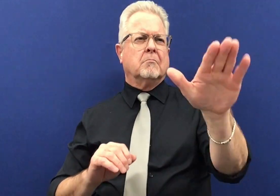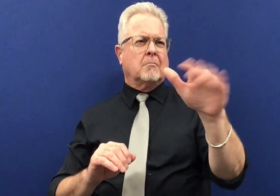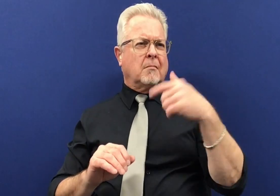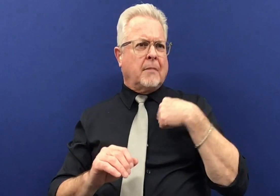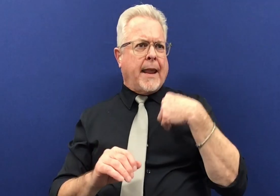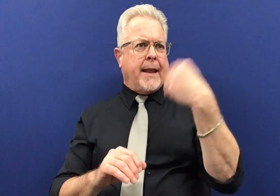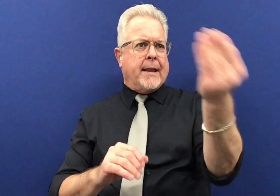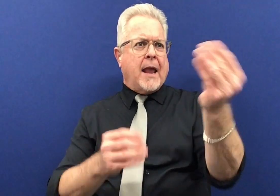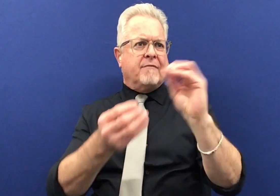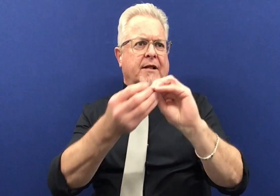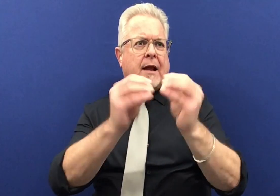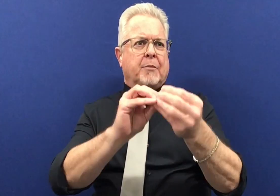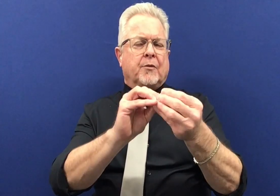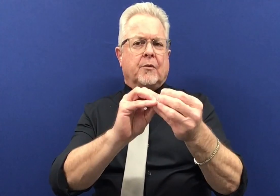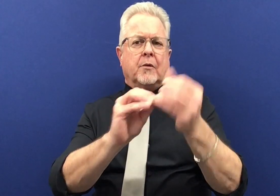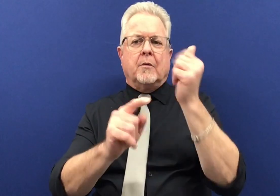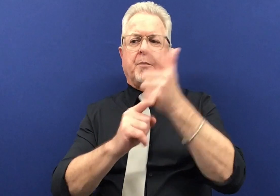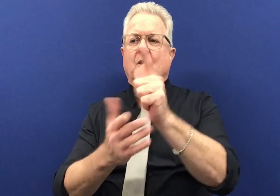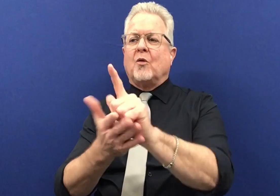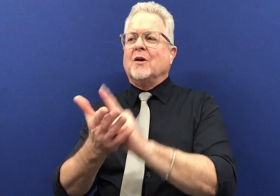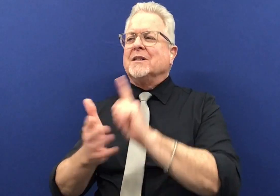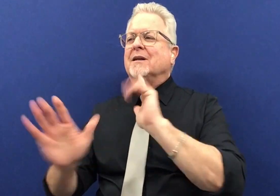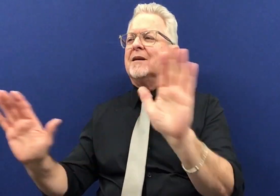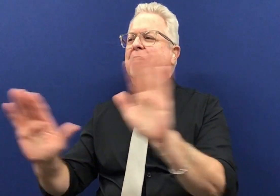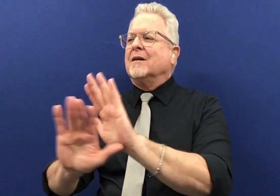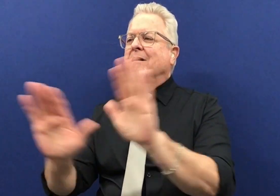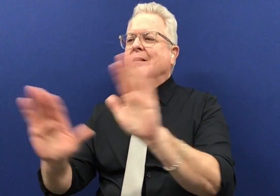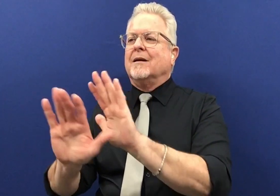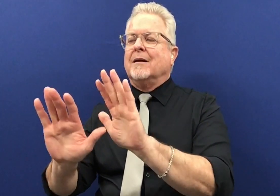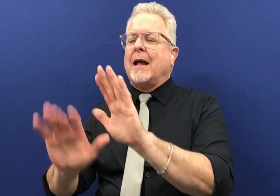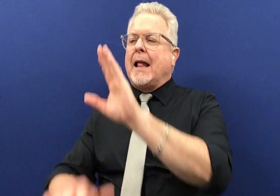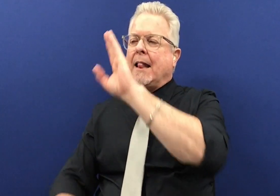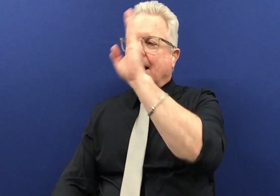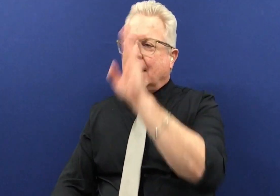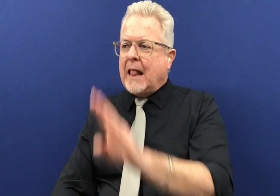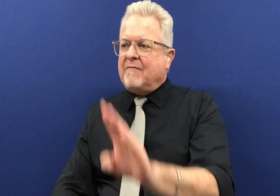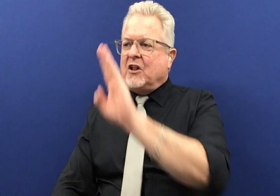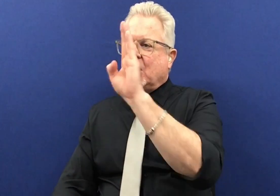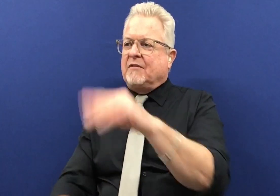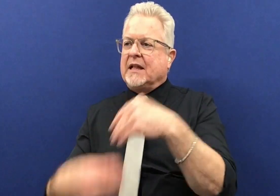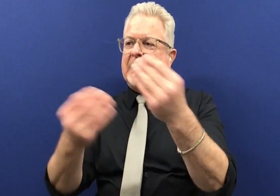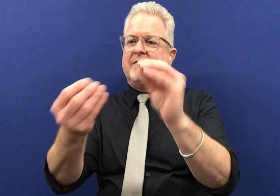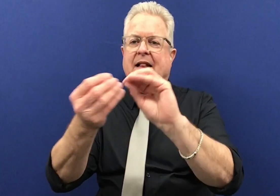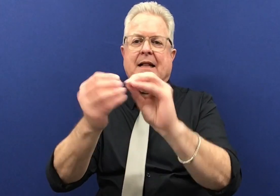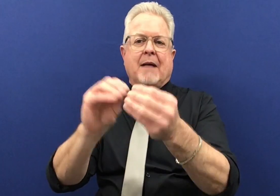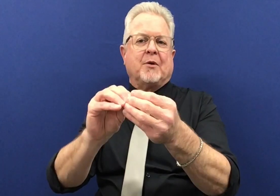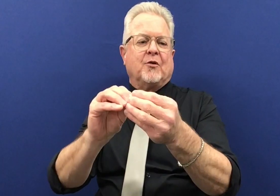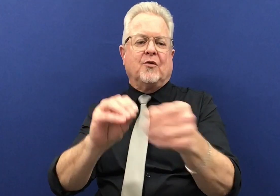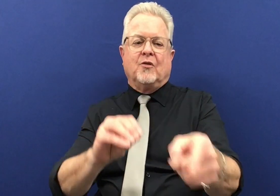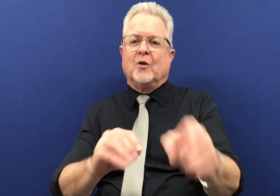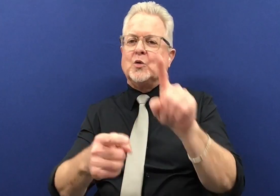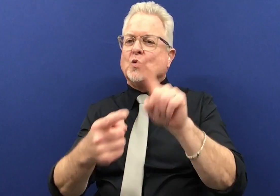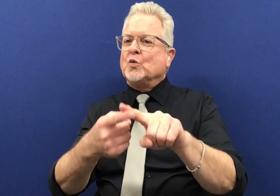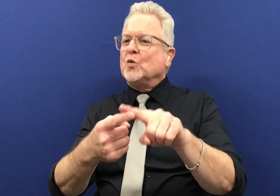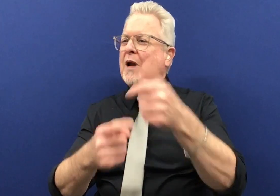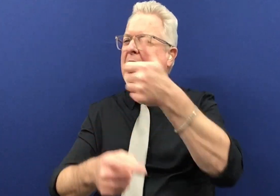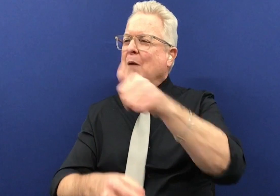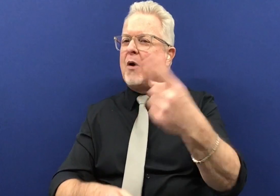and she said but I gave you those pin numbers and the brother-in-law said oh no you never give a number over the